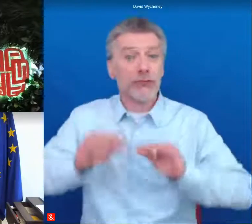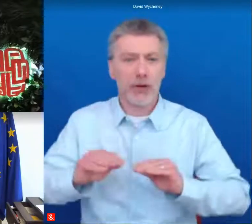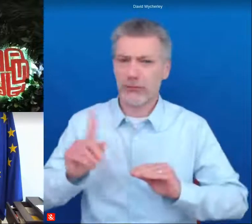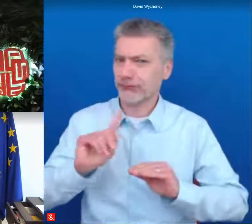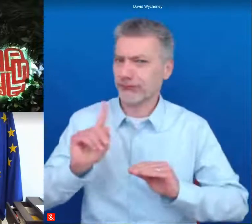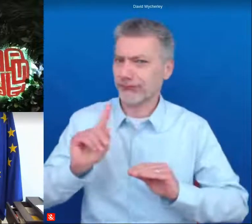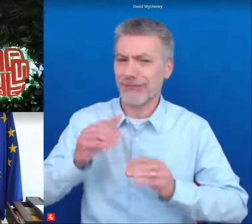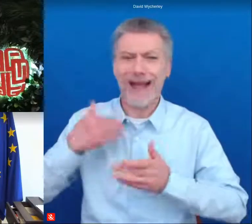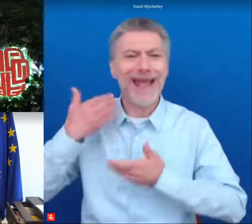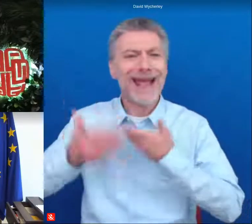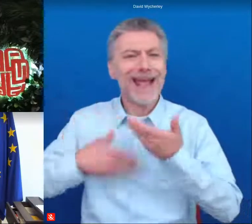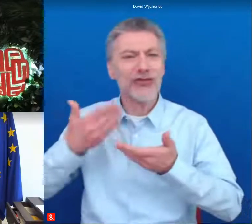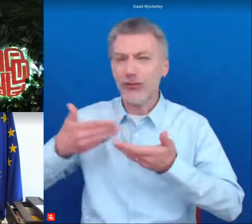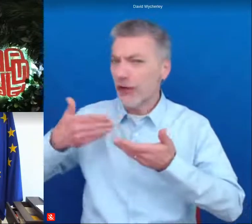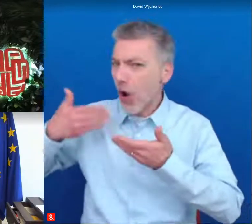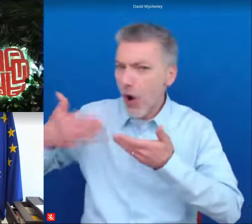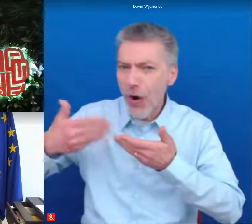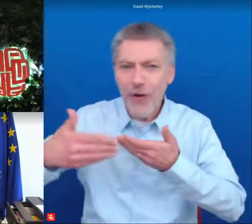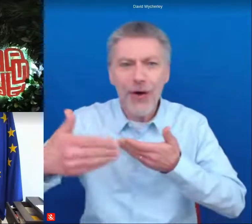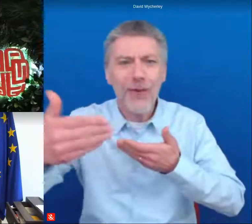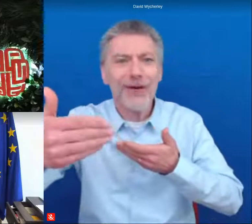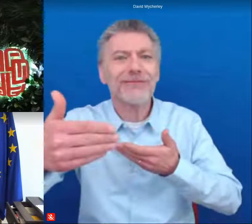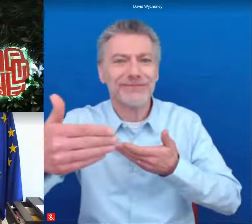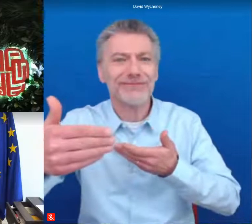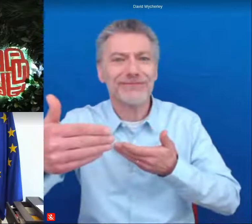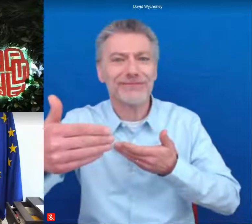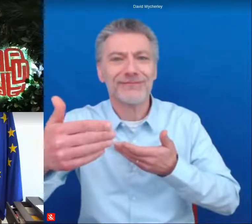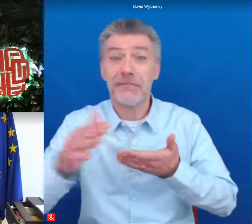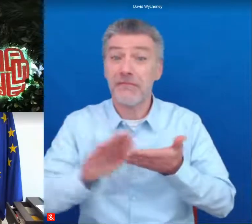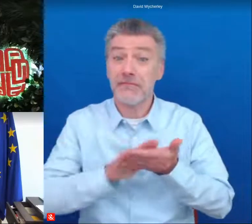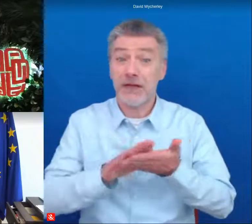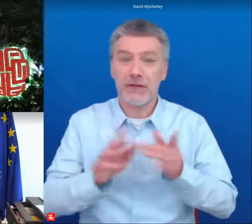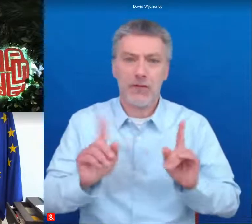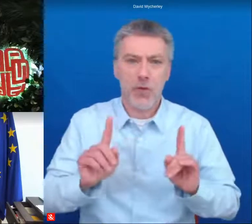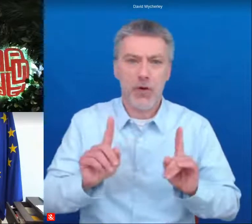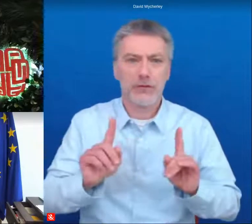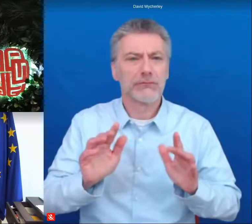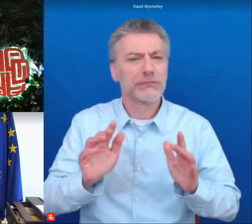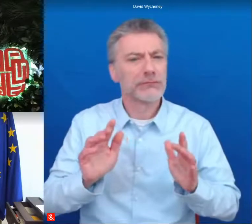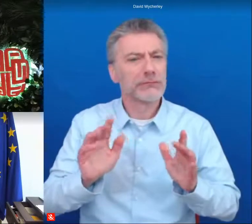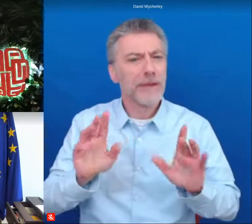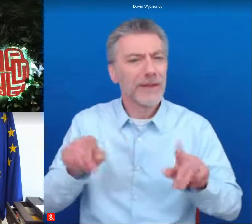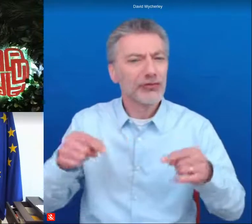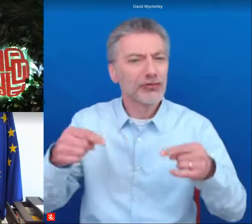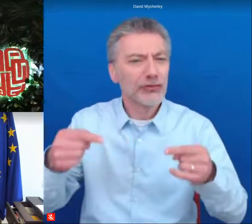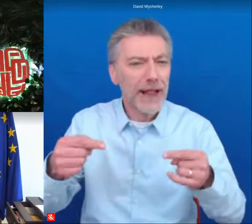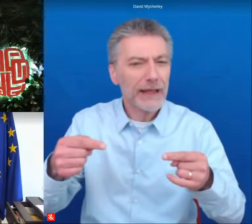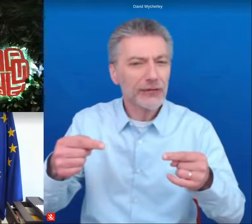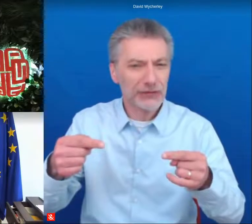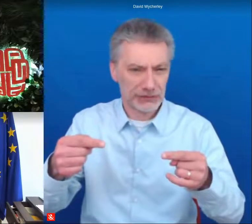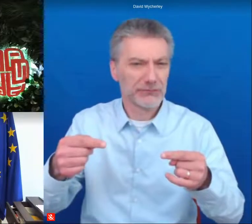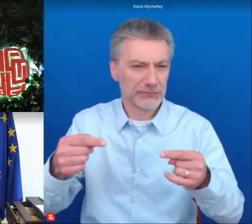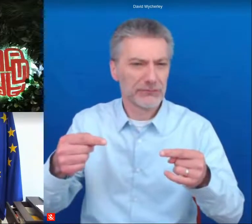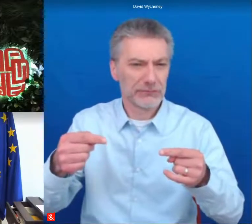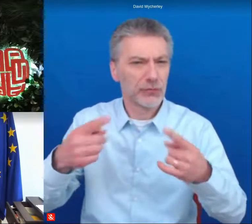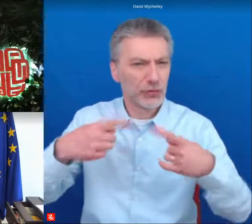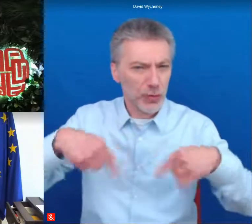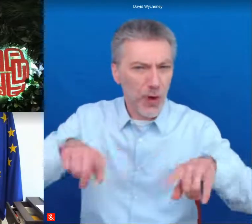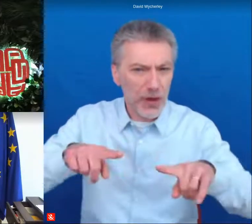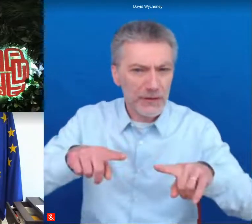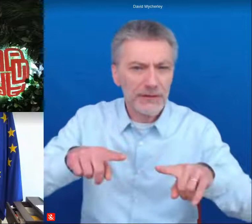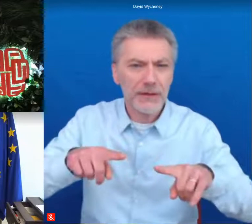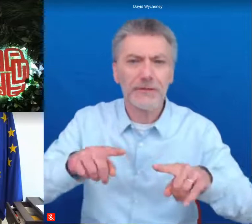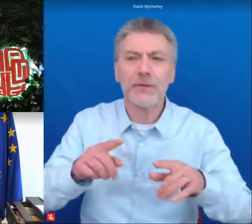we speak and we need to face the challenge and be up to the task we did not come to